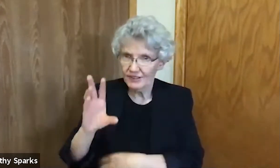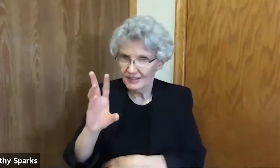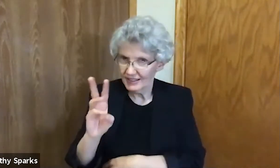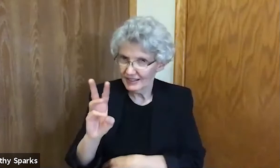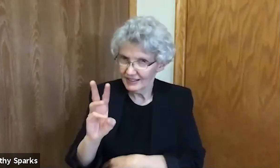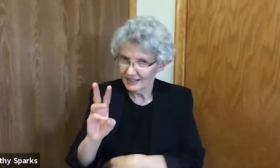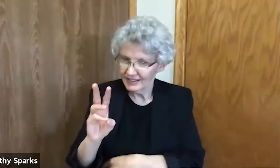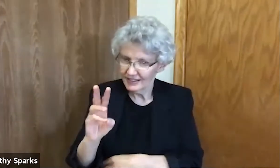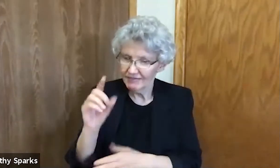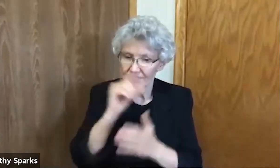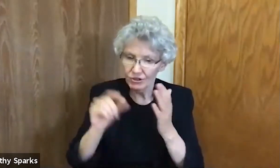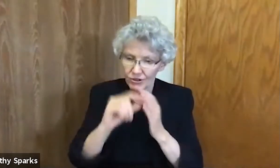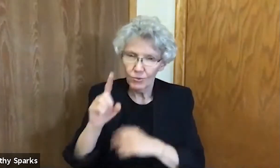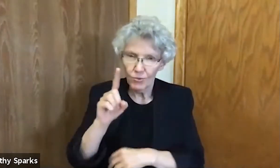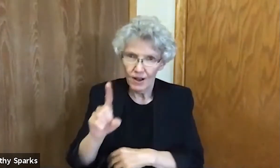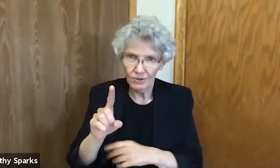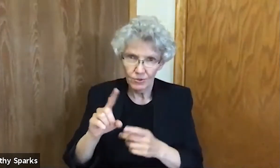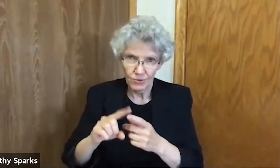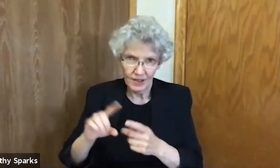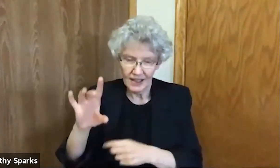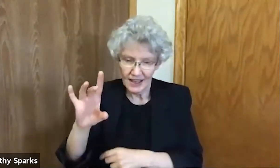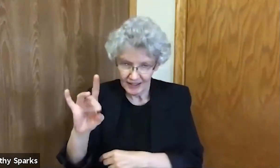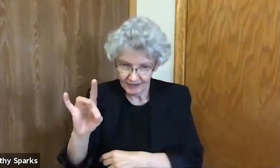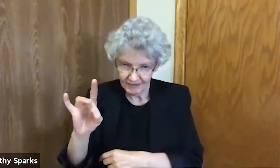We'll be reading in chapter six. Verses one to eight.